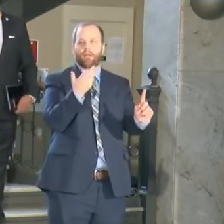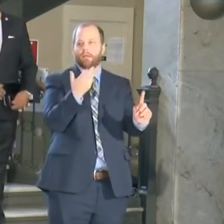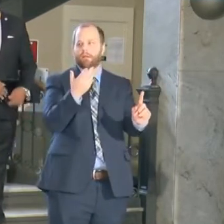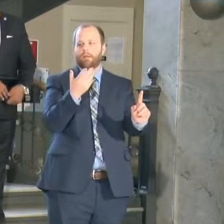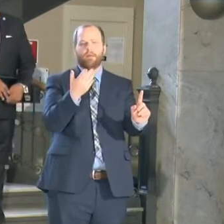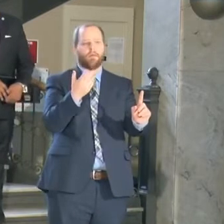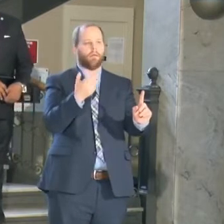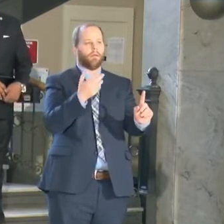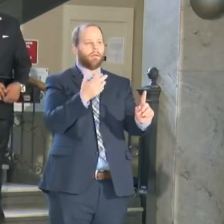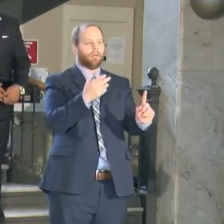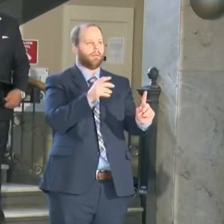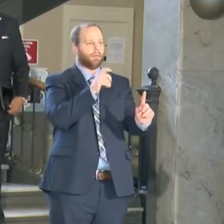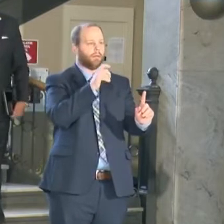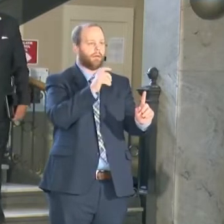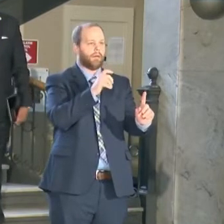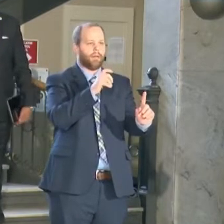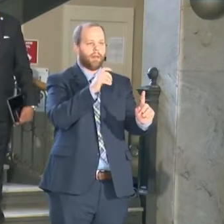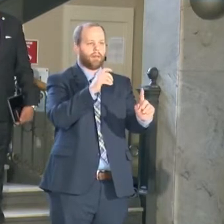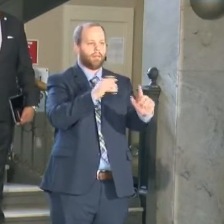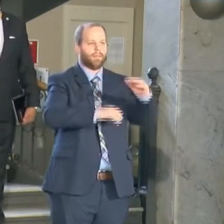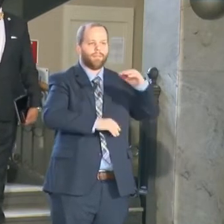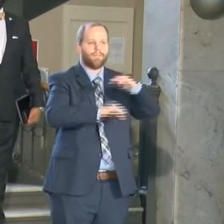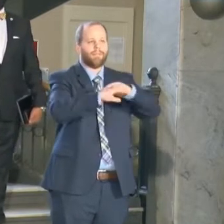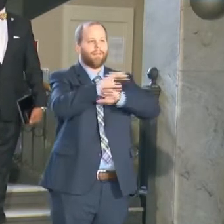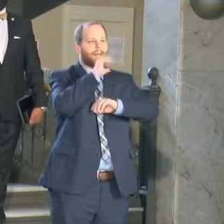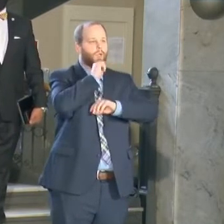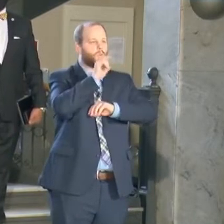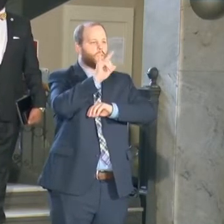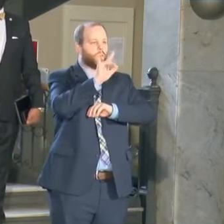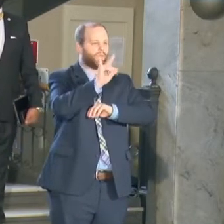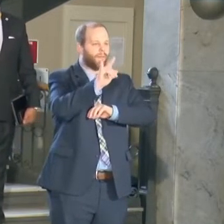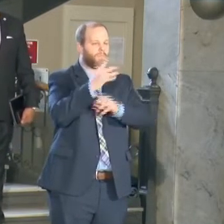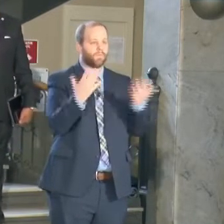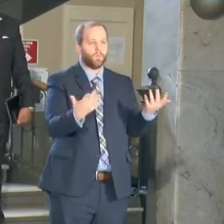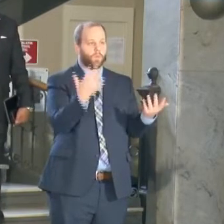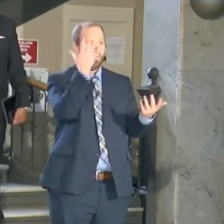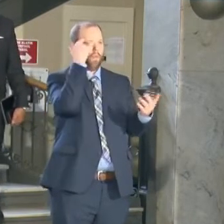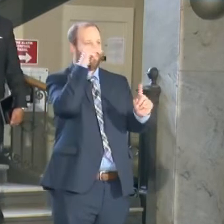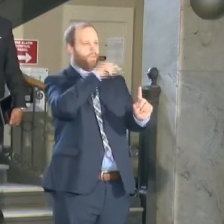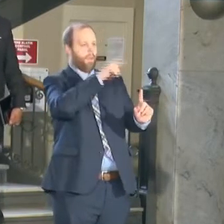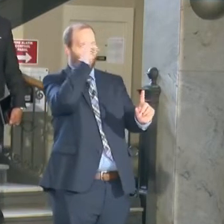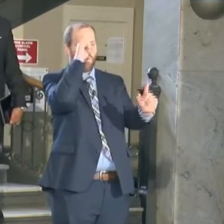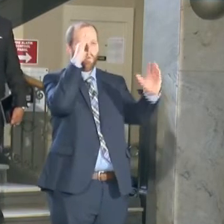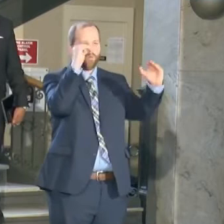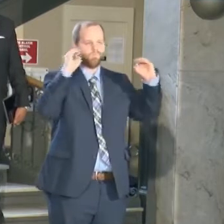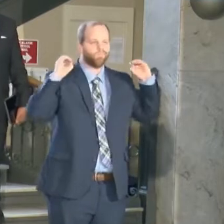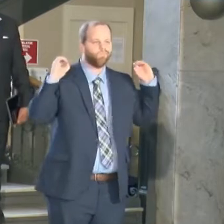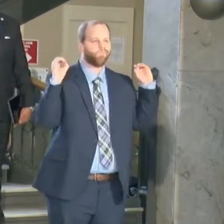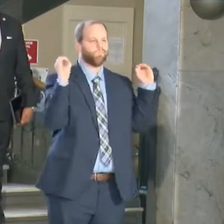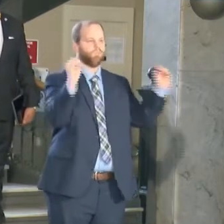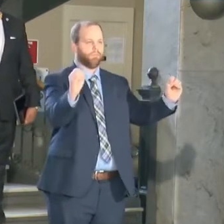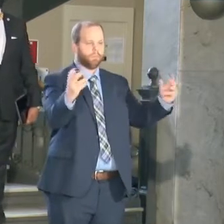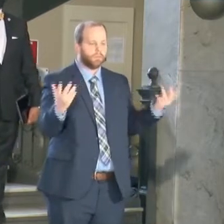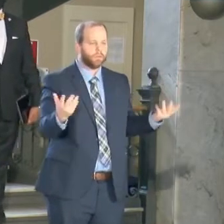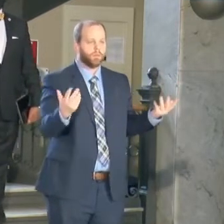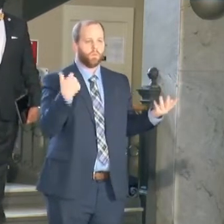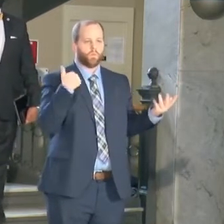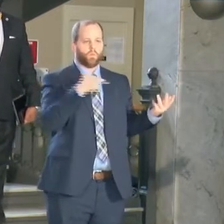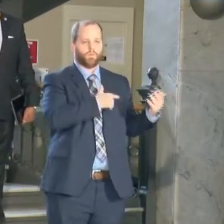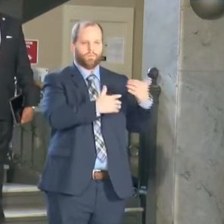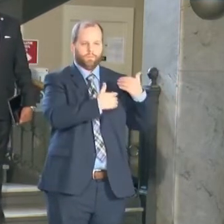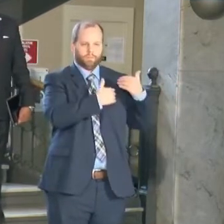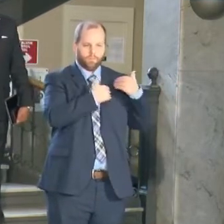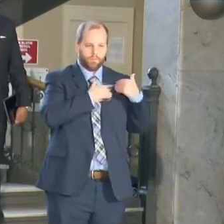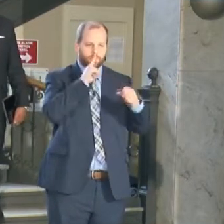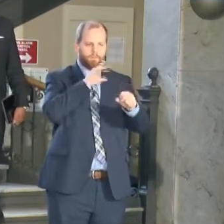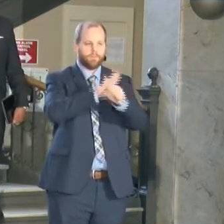of 25 because for whatever reason they've lost hope. And it's our duty to ensure that